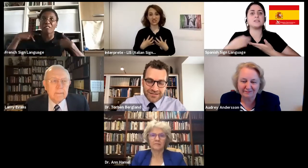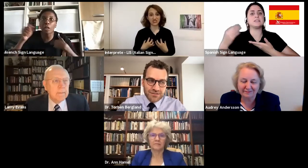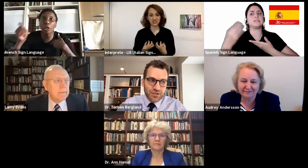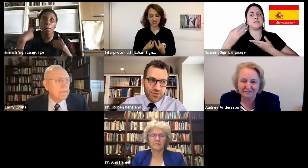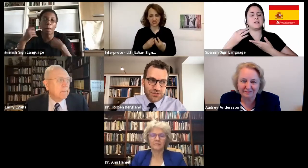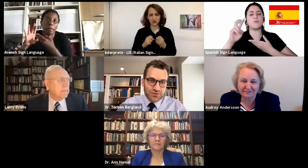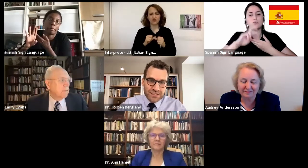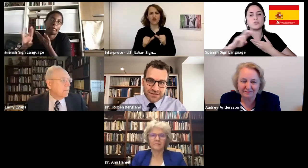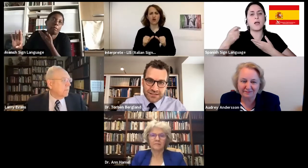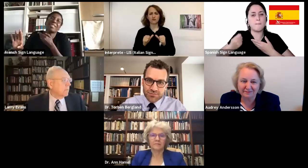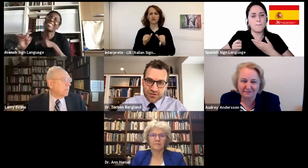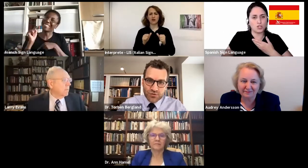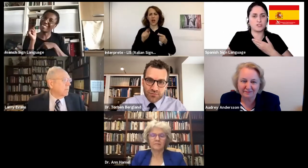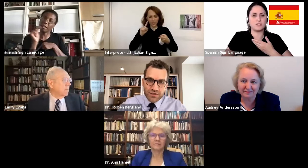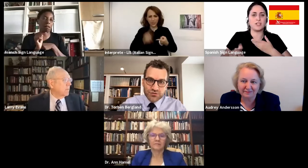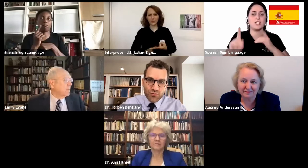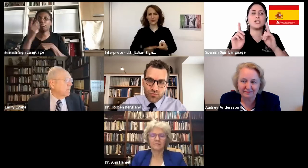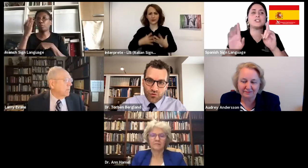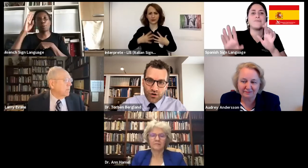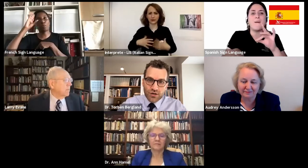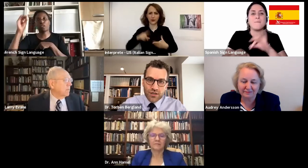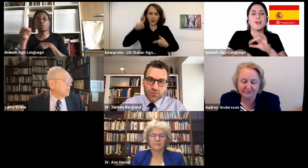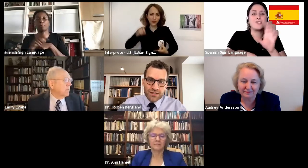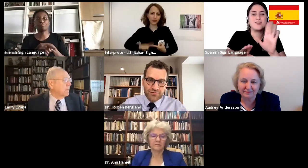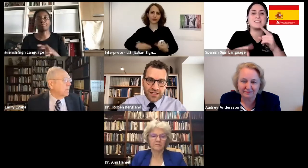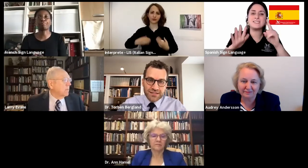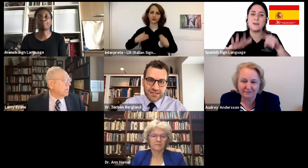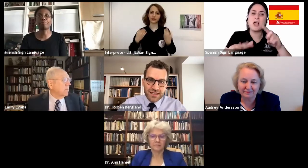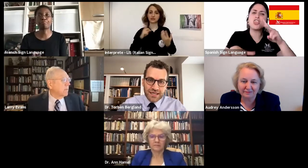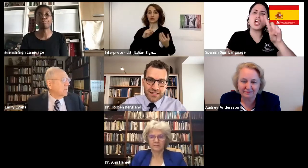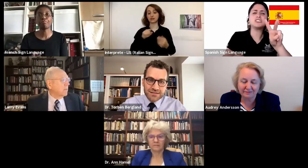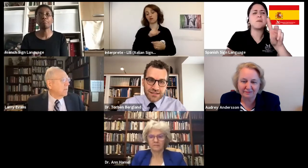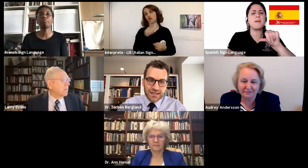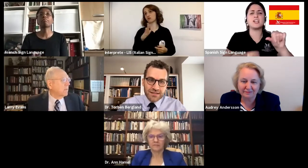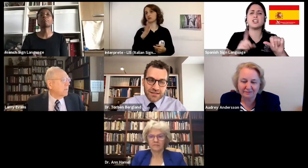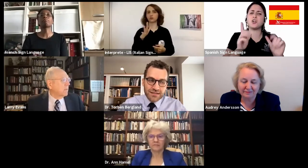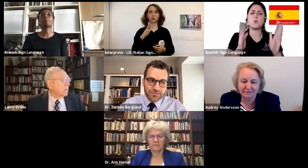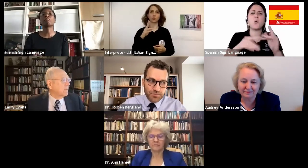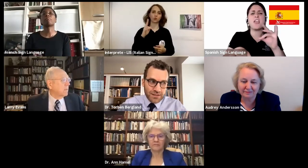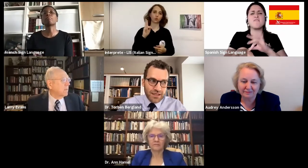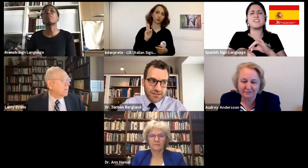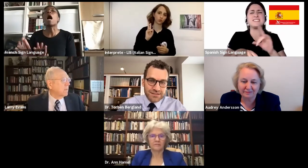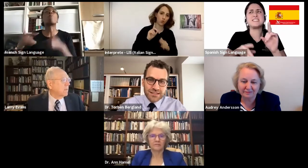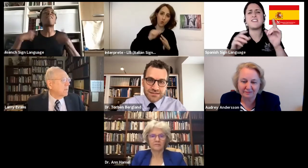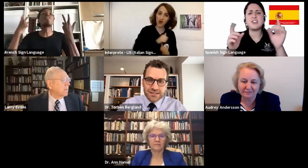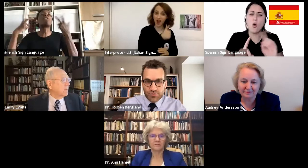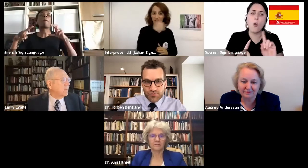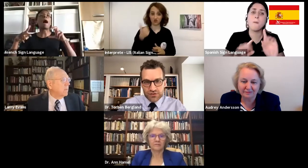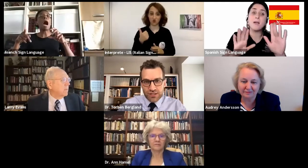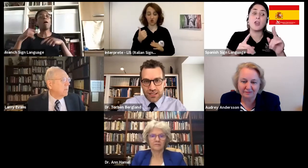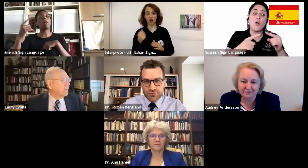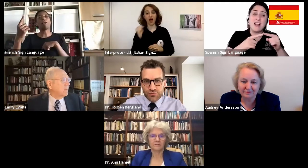yet, but sort of say six months, 12 months or more. If that is the case, then seek